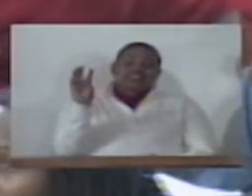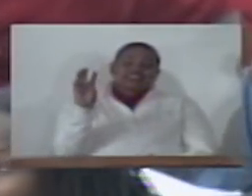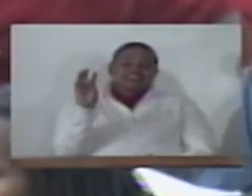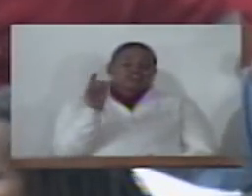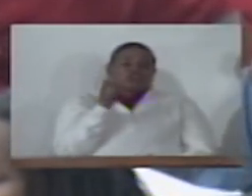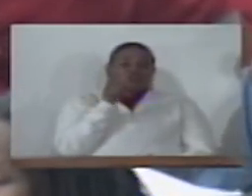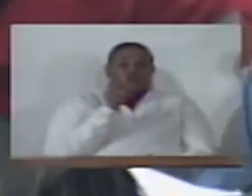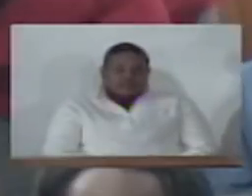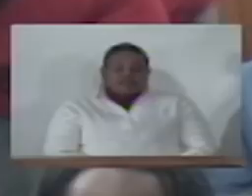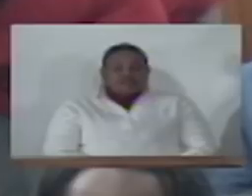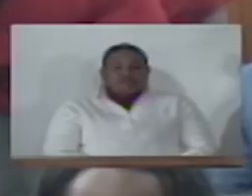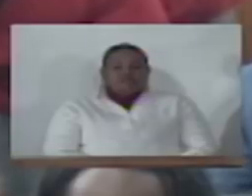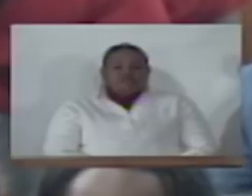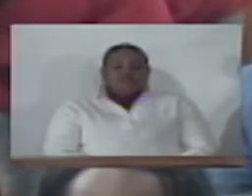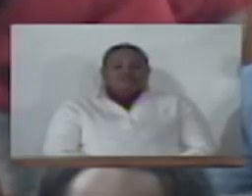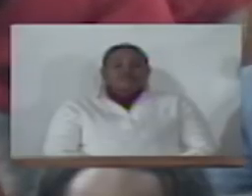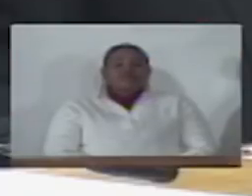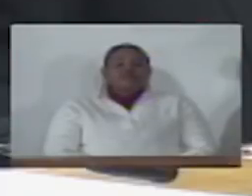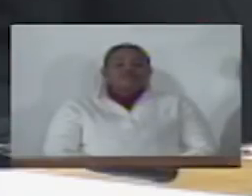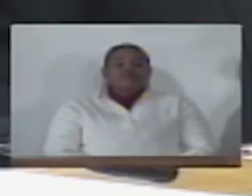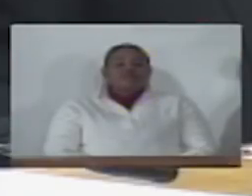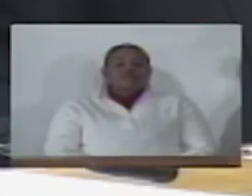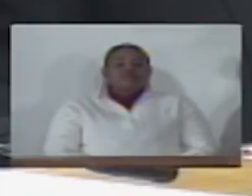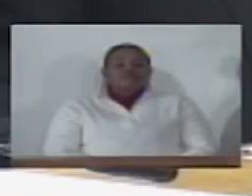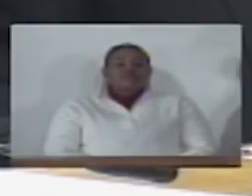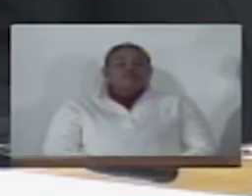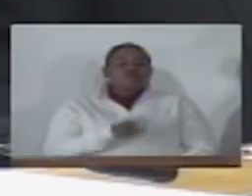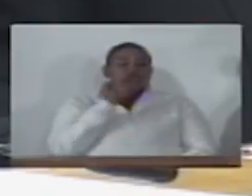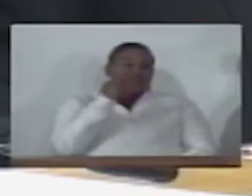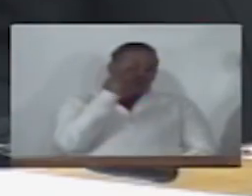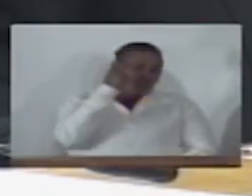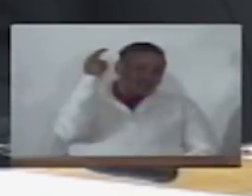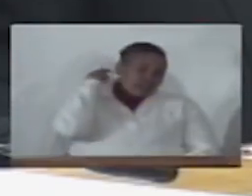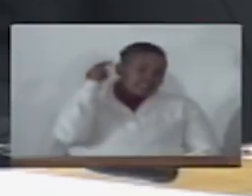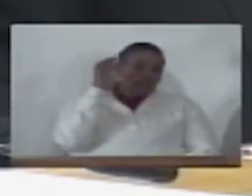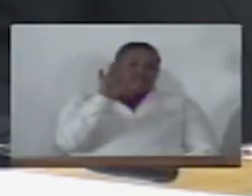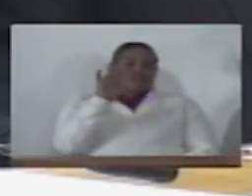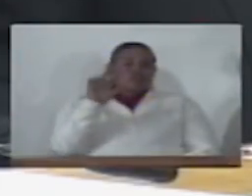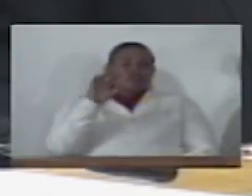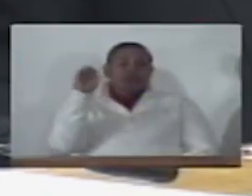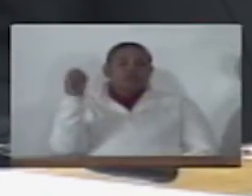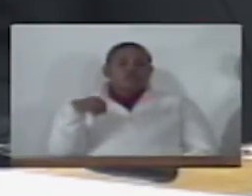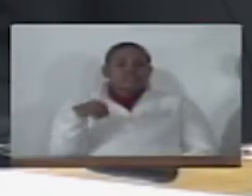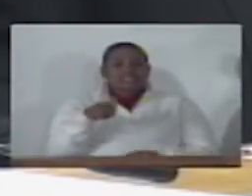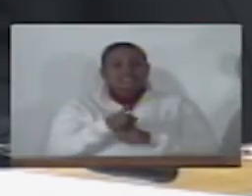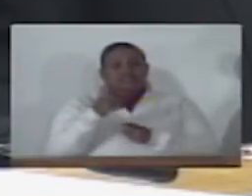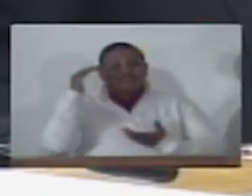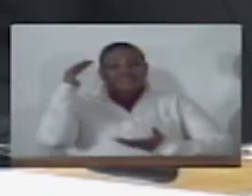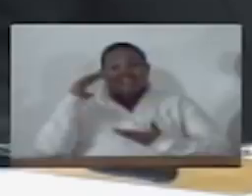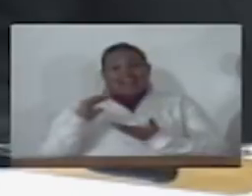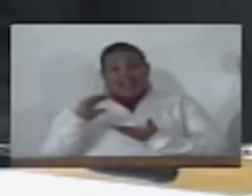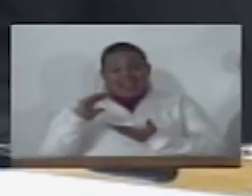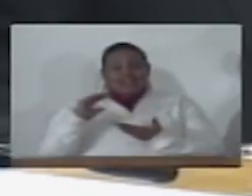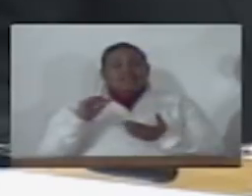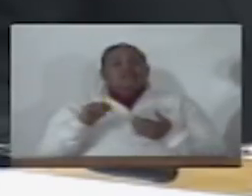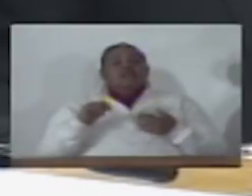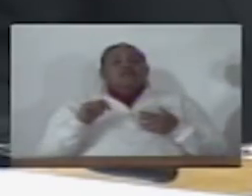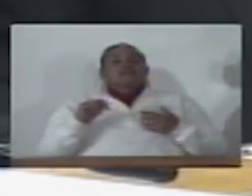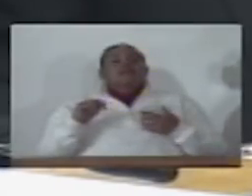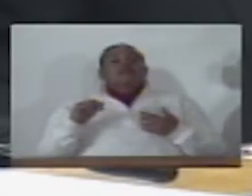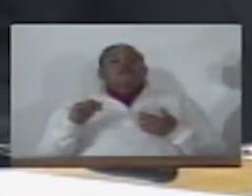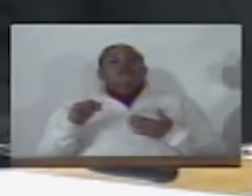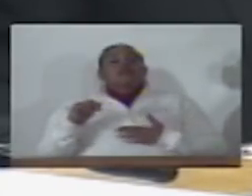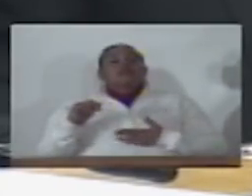shooting incidents. This reflected a 53% decline and